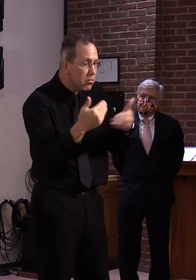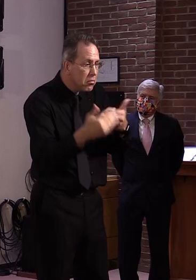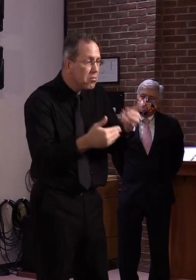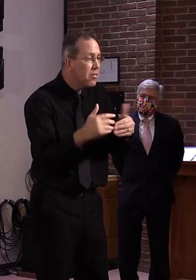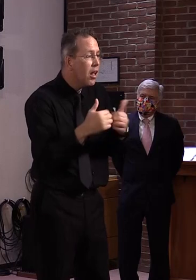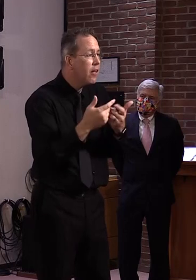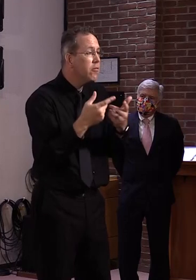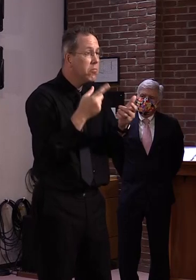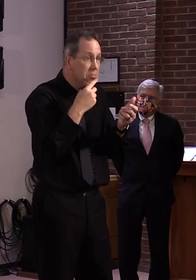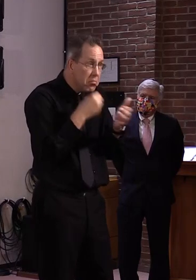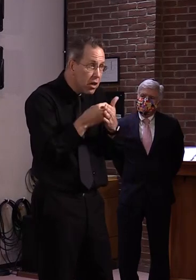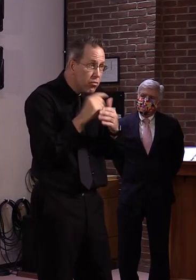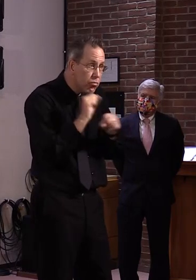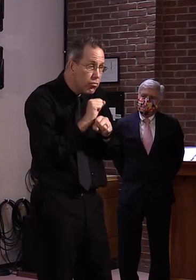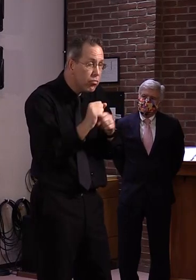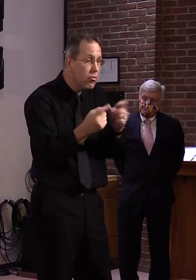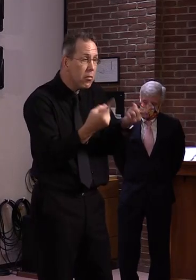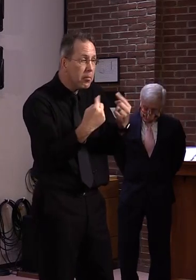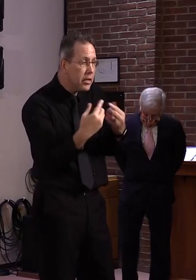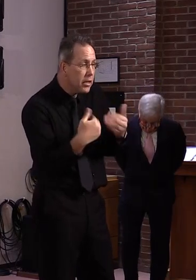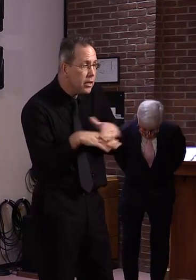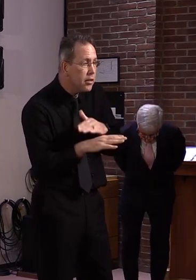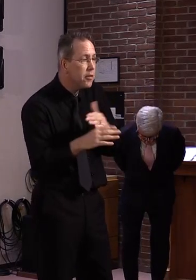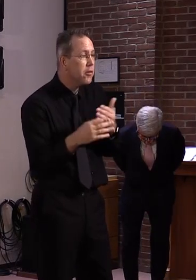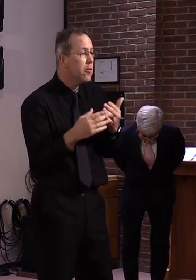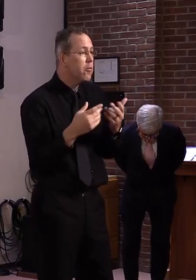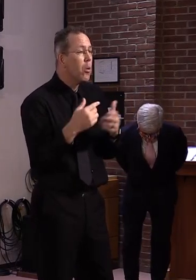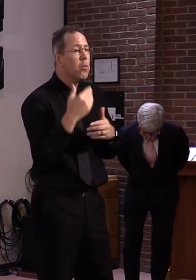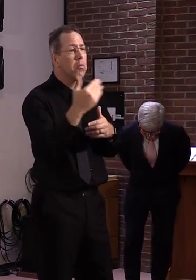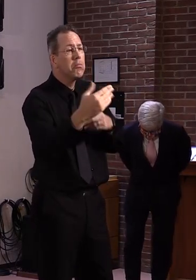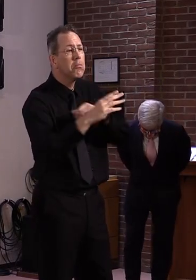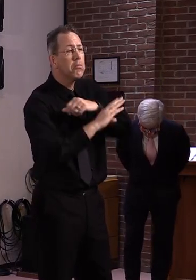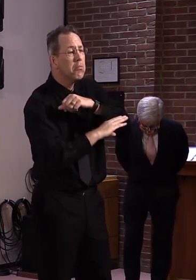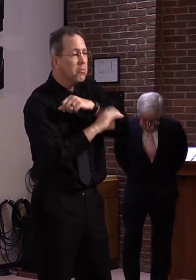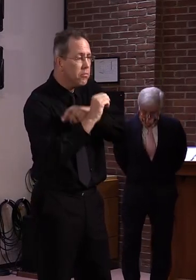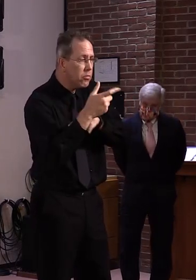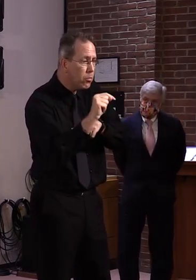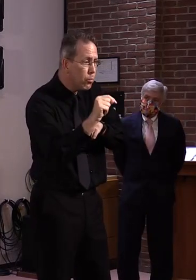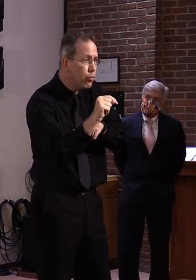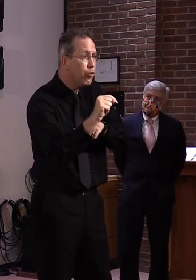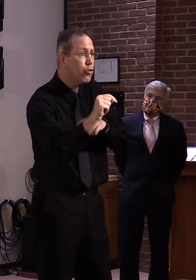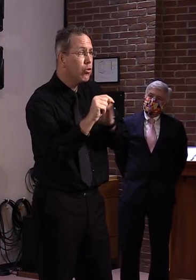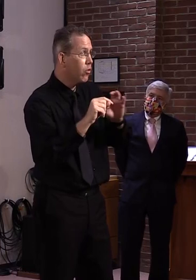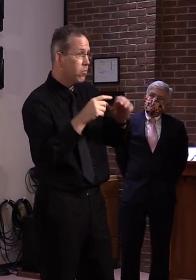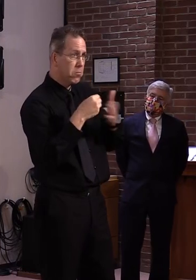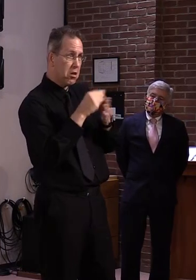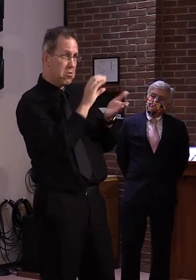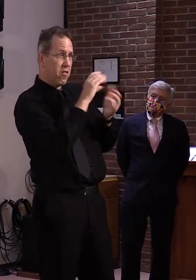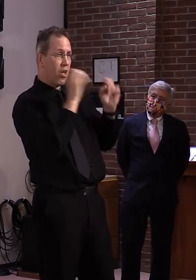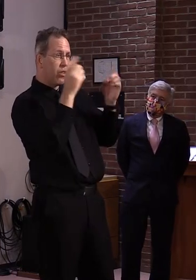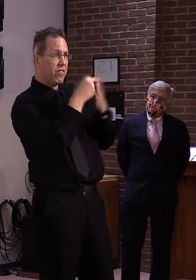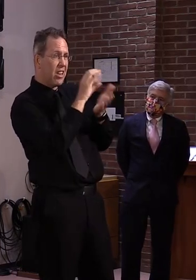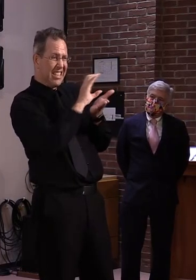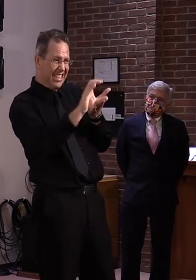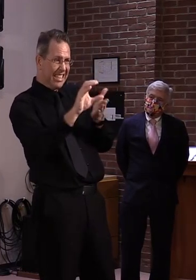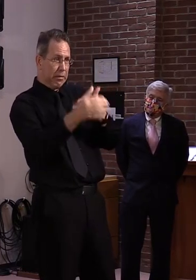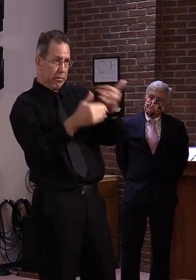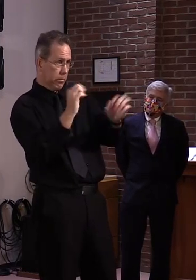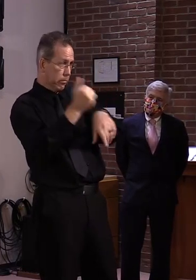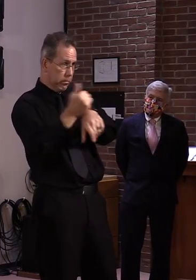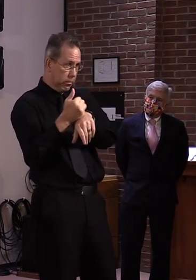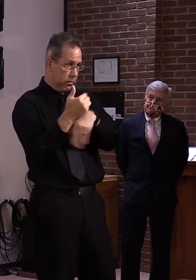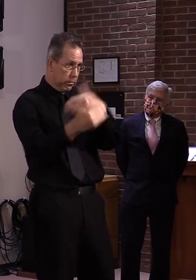getting to September, let's say, and we'll know better where we're at. But that's why we did this